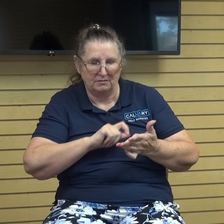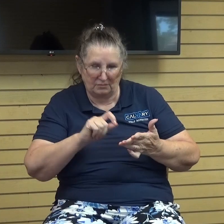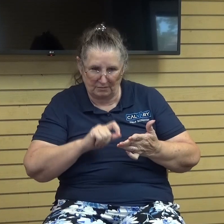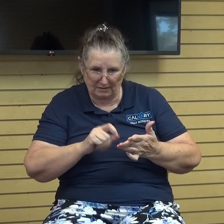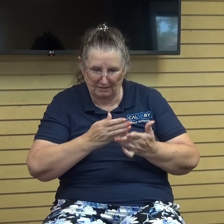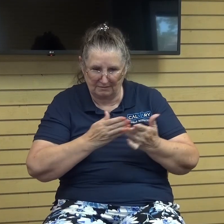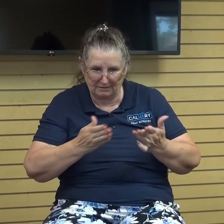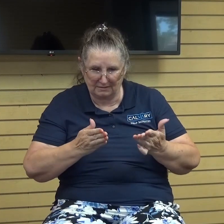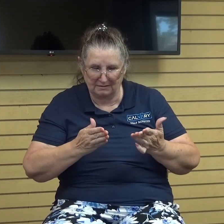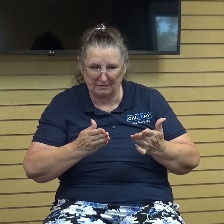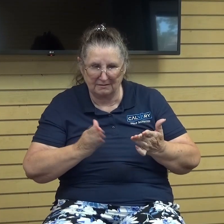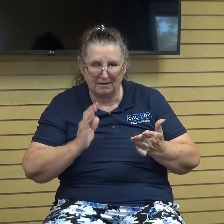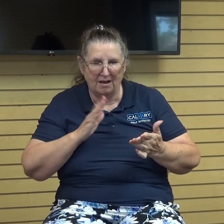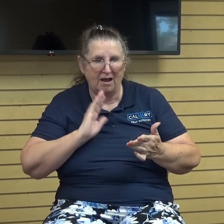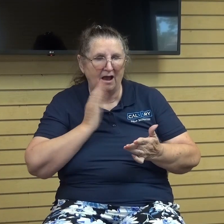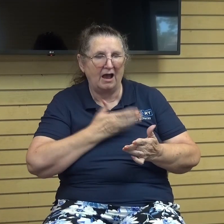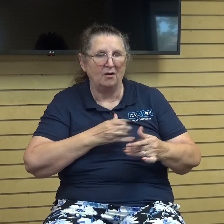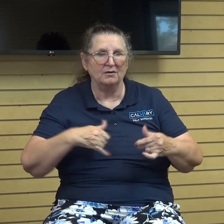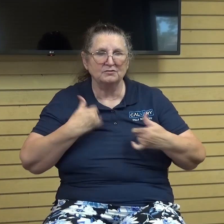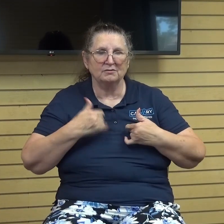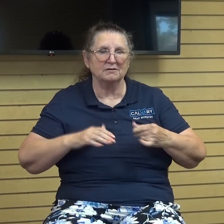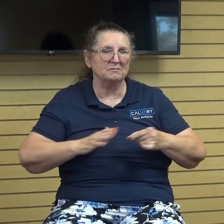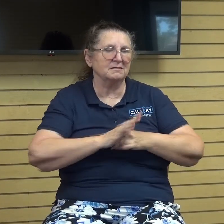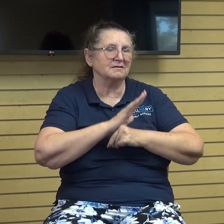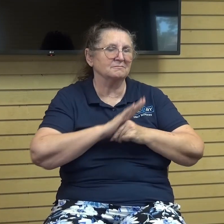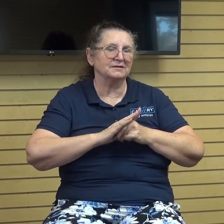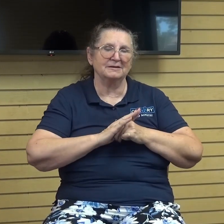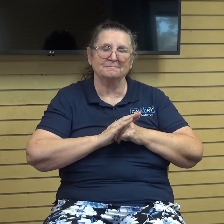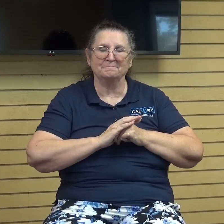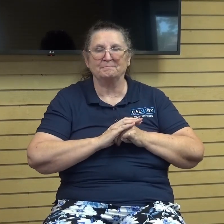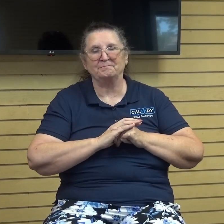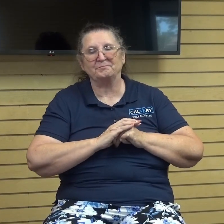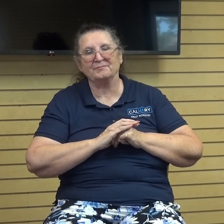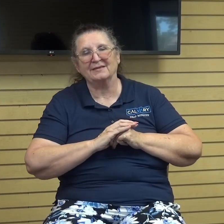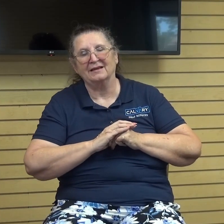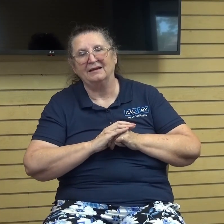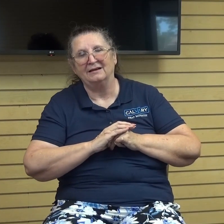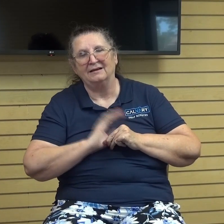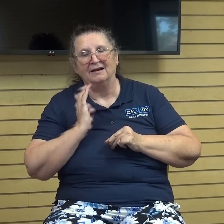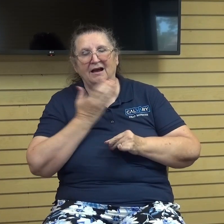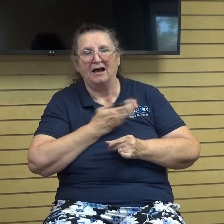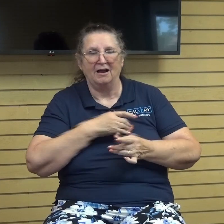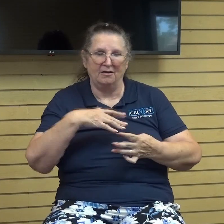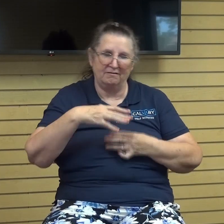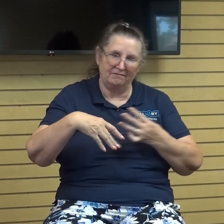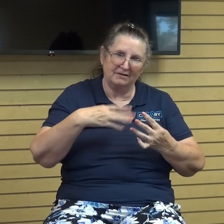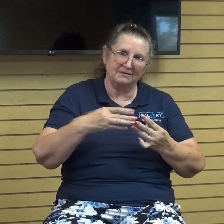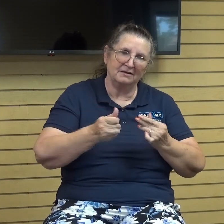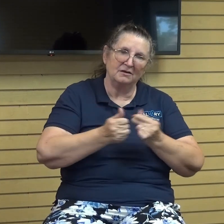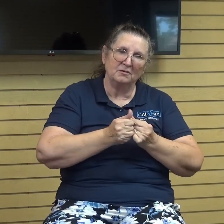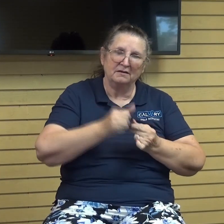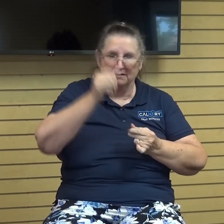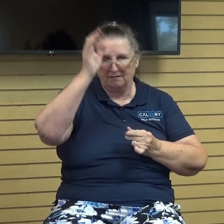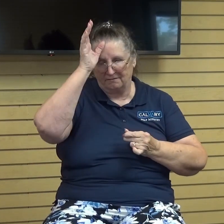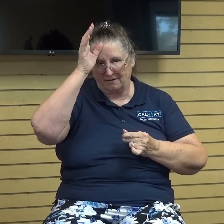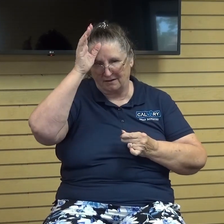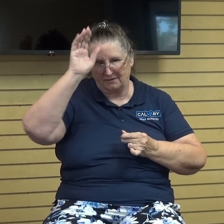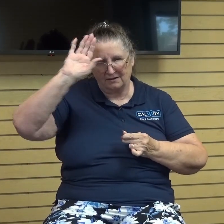so that our joy may be complete our fellowship is with the father and with his